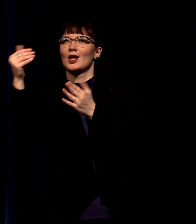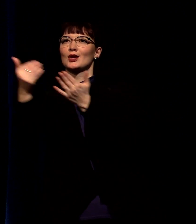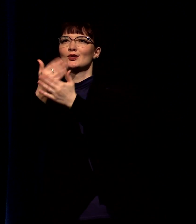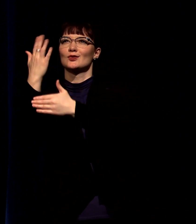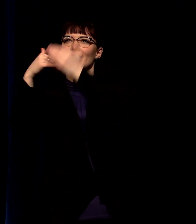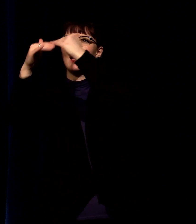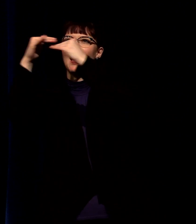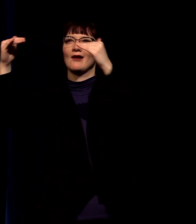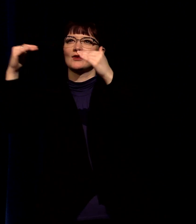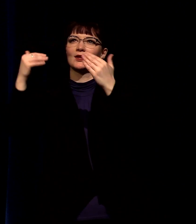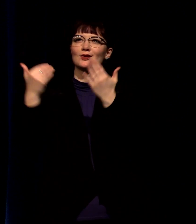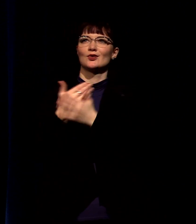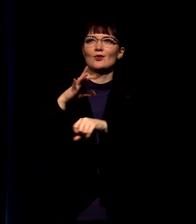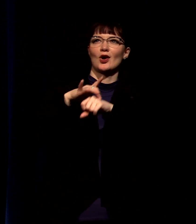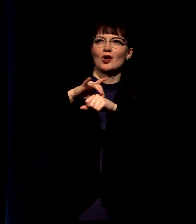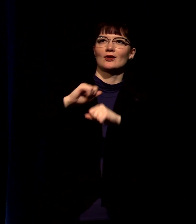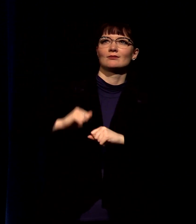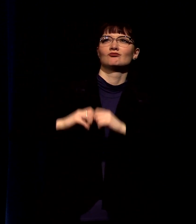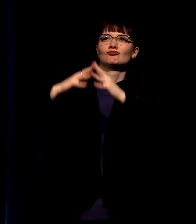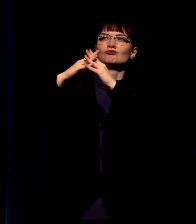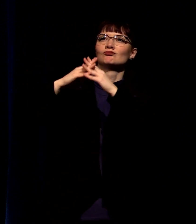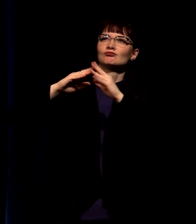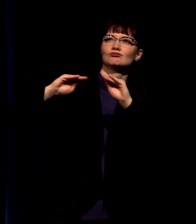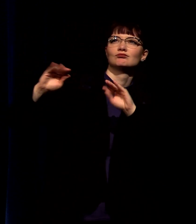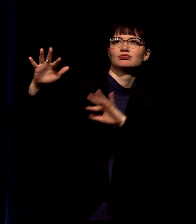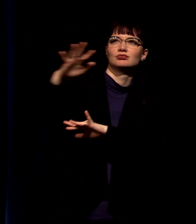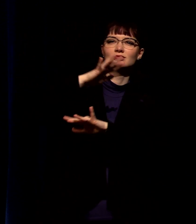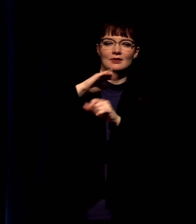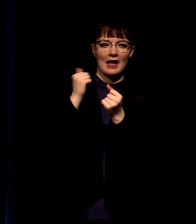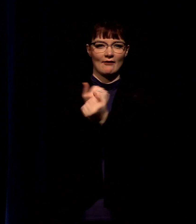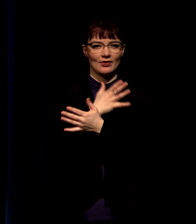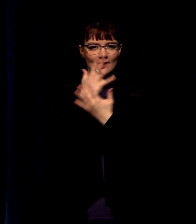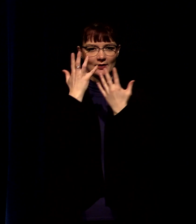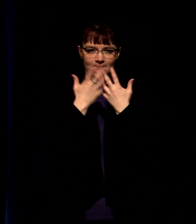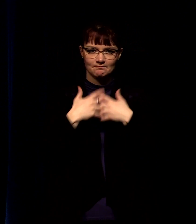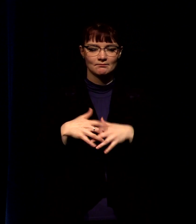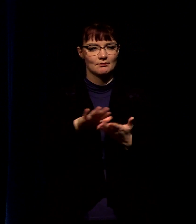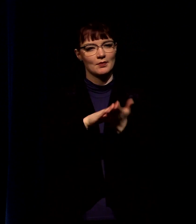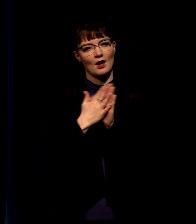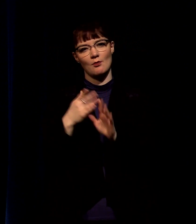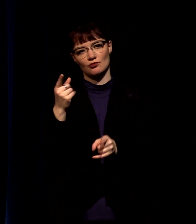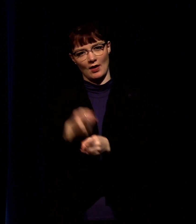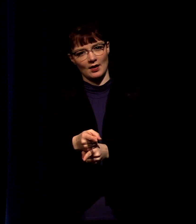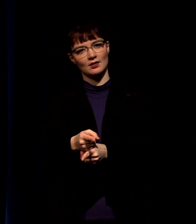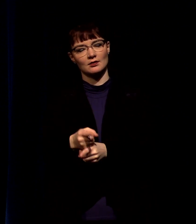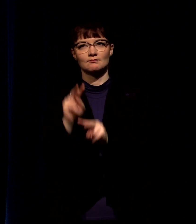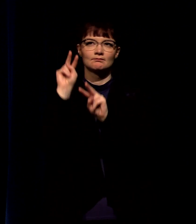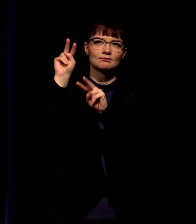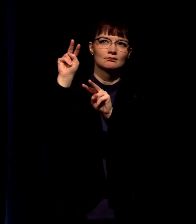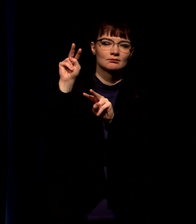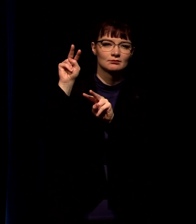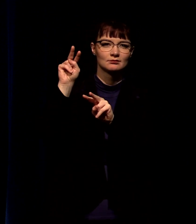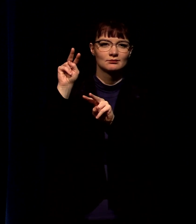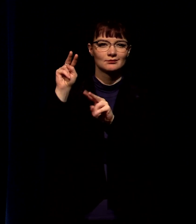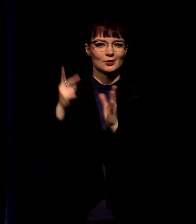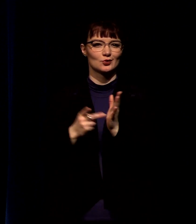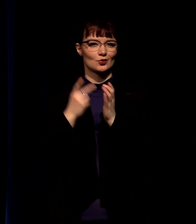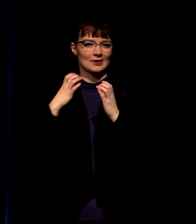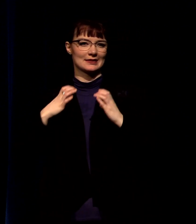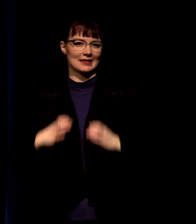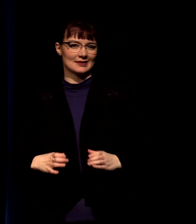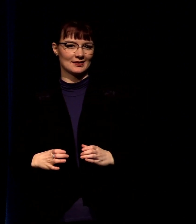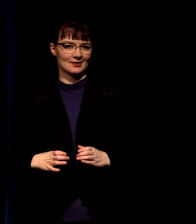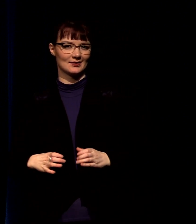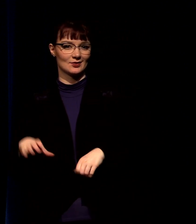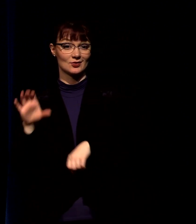established and everything will be made right it's what it means to live as a dual citizen and